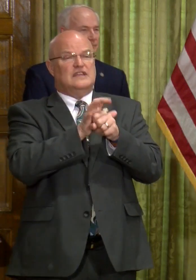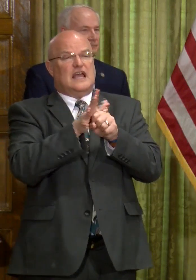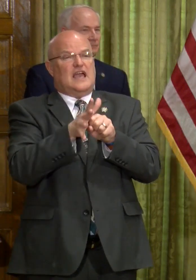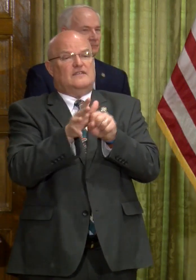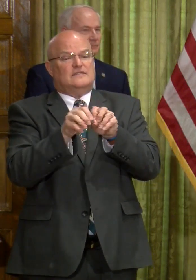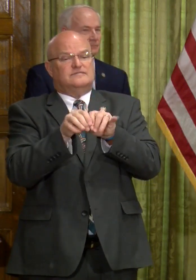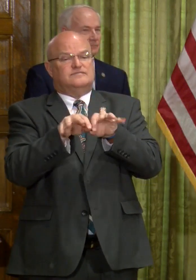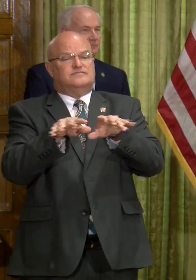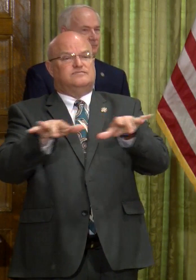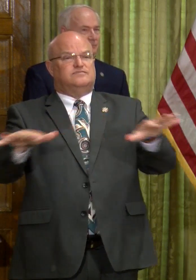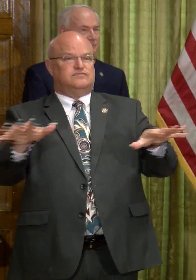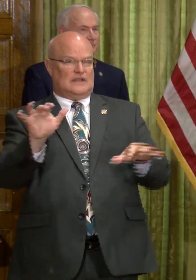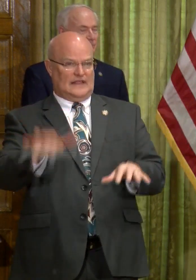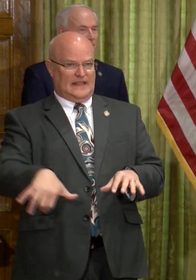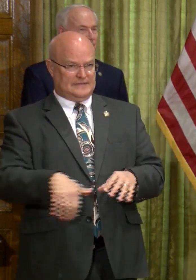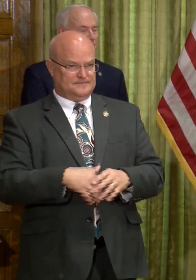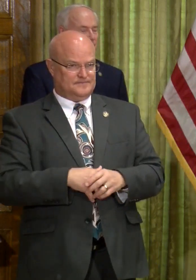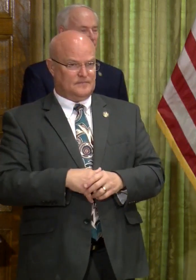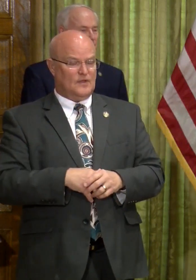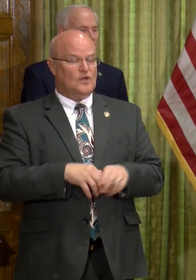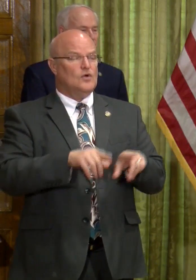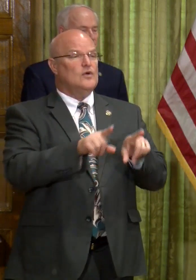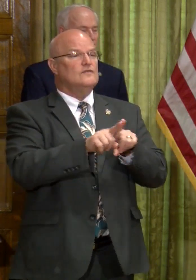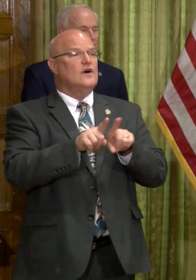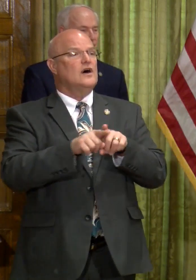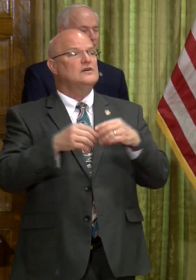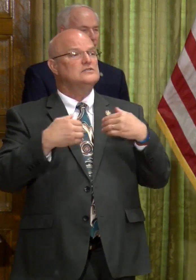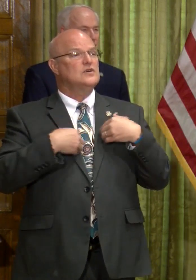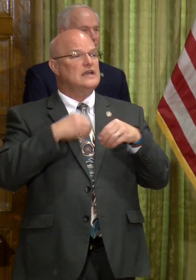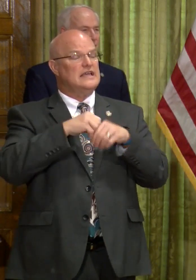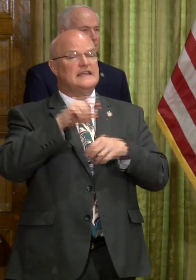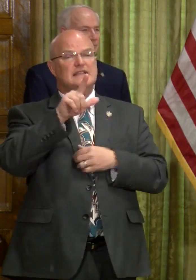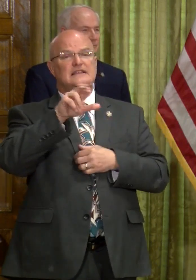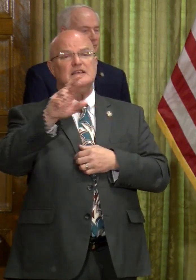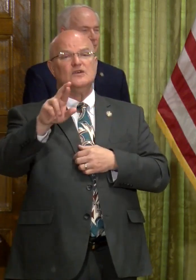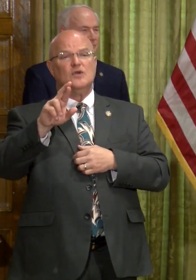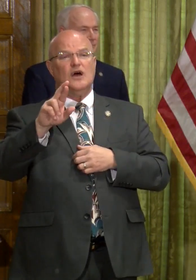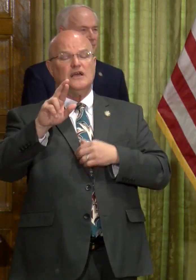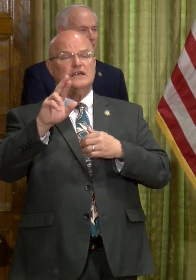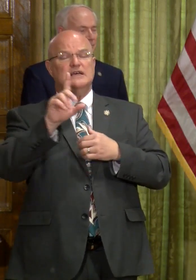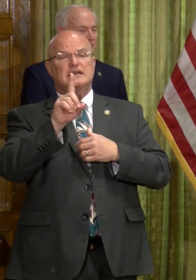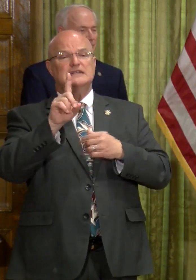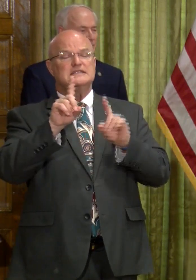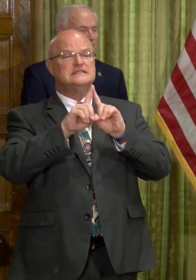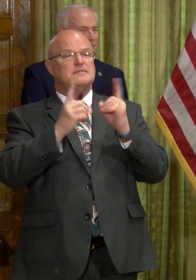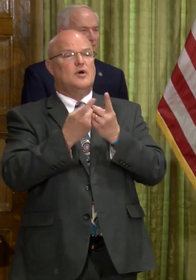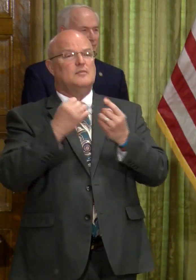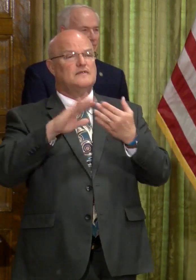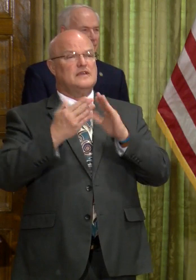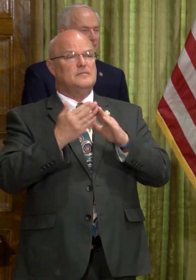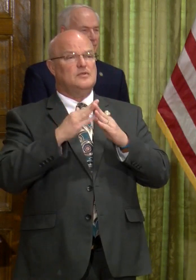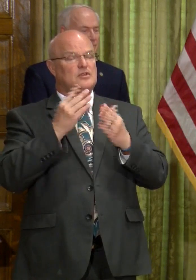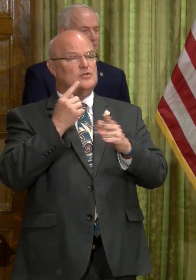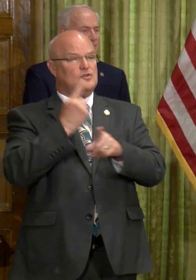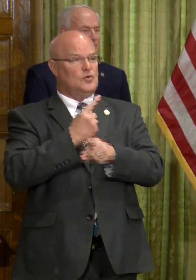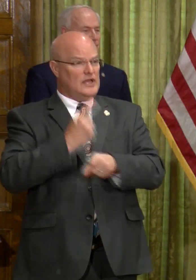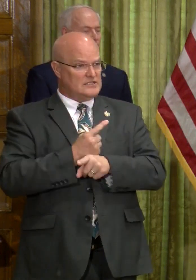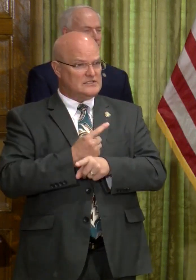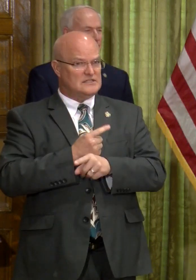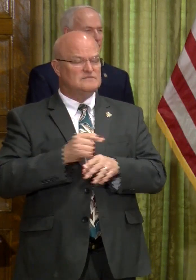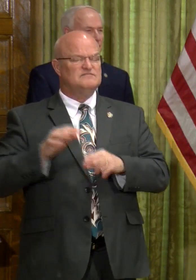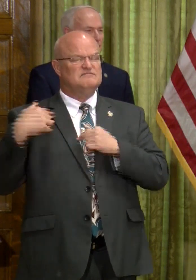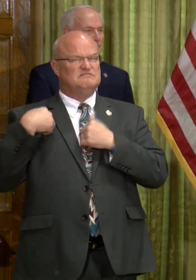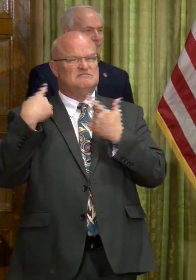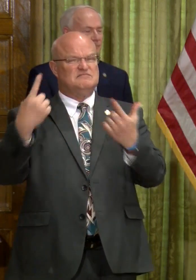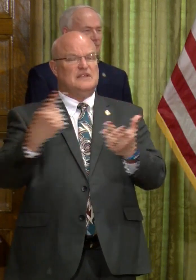be spread in that setting. We have also had, in our Little Rock Community Corrections, over a period of a